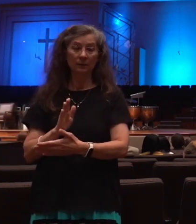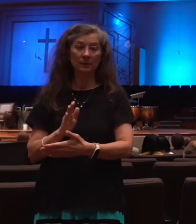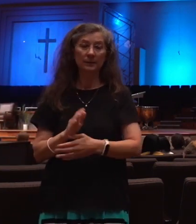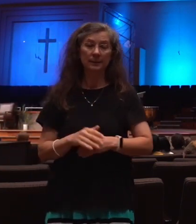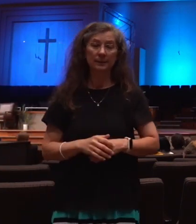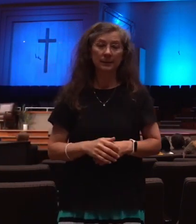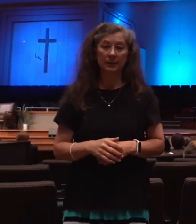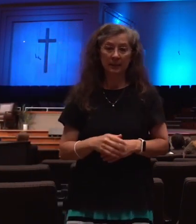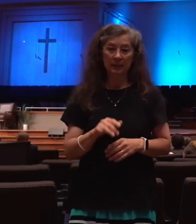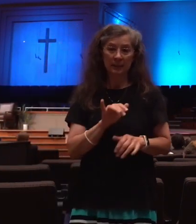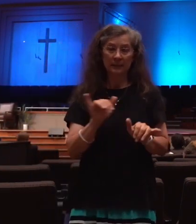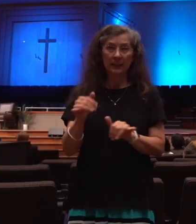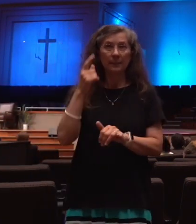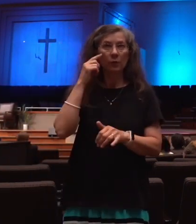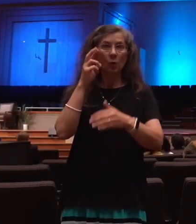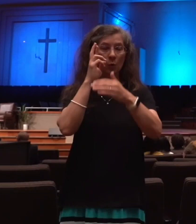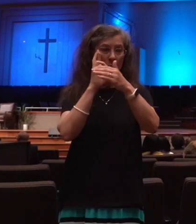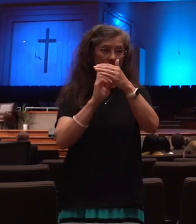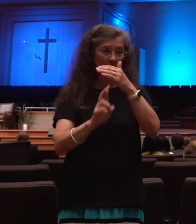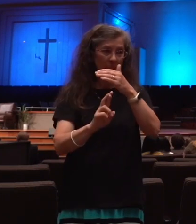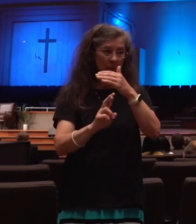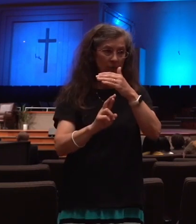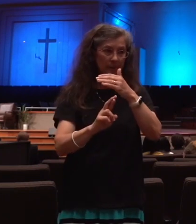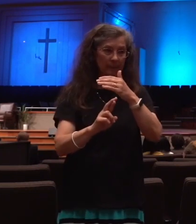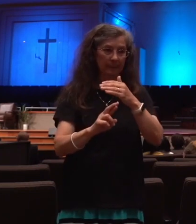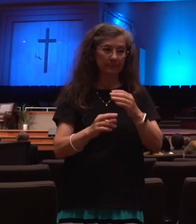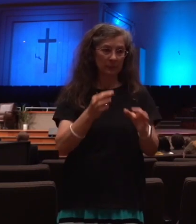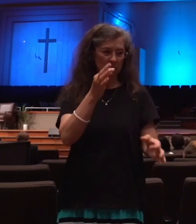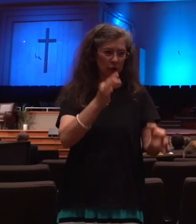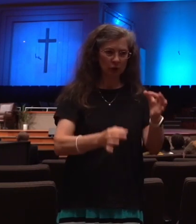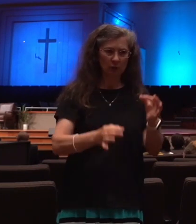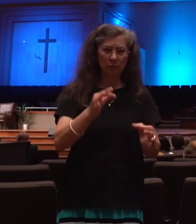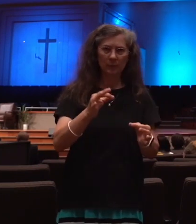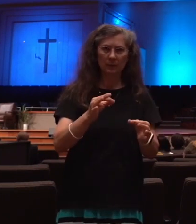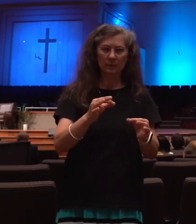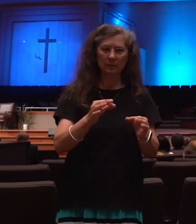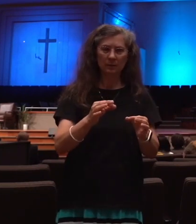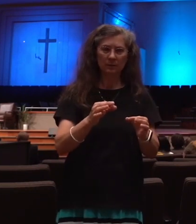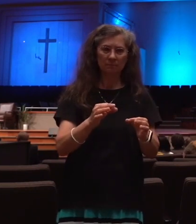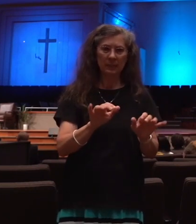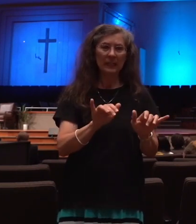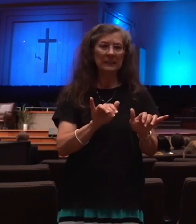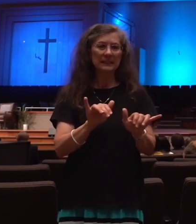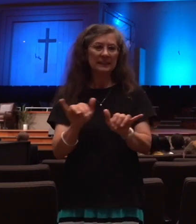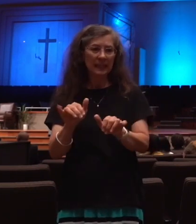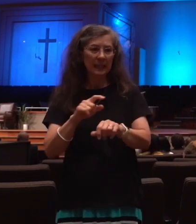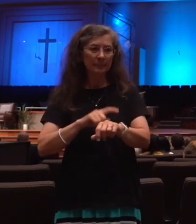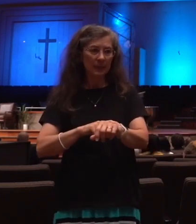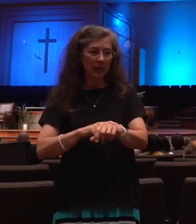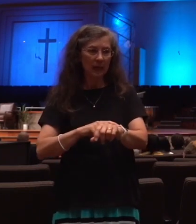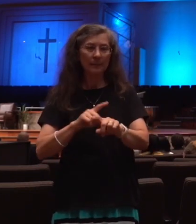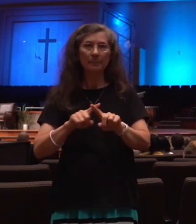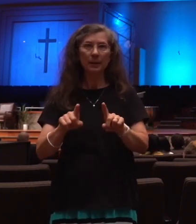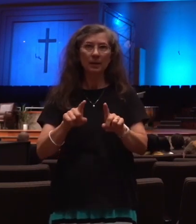in the book of Revelation, you're seeing the different viewpoints of the tribulation. Now,